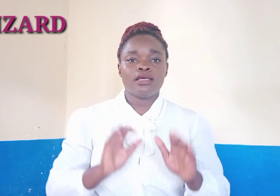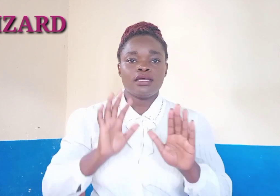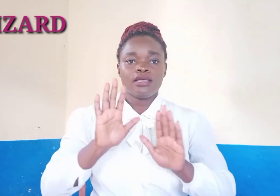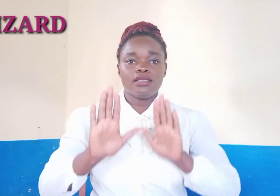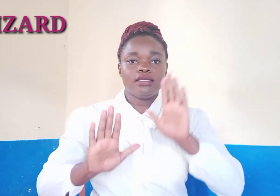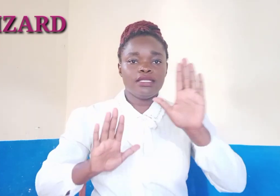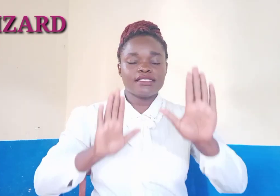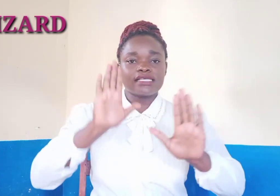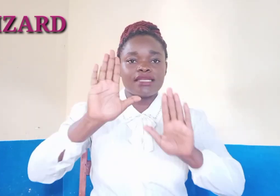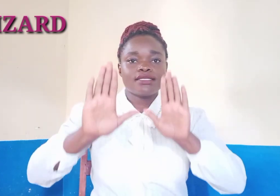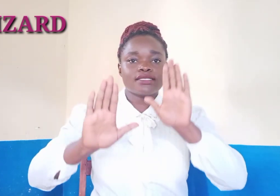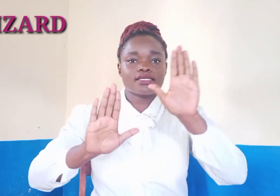Lizard